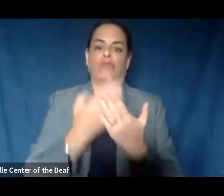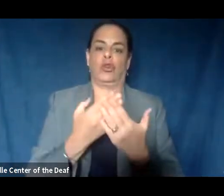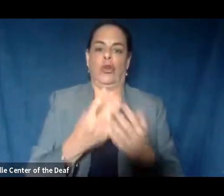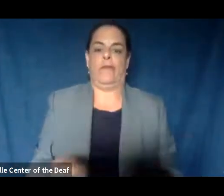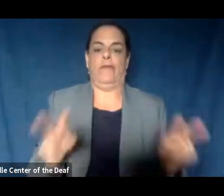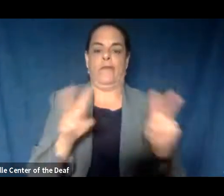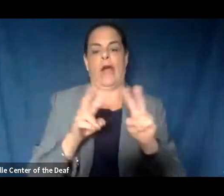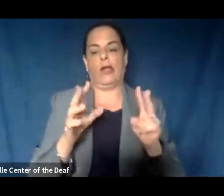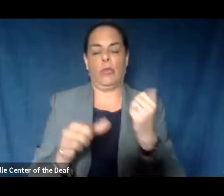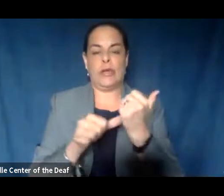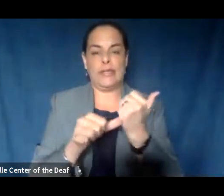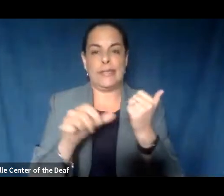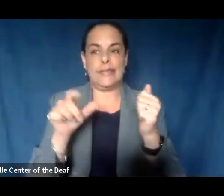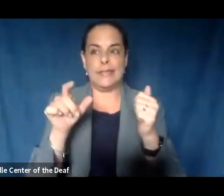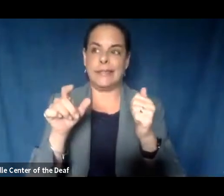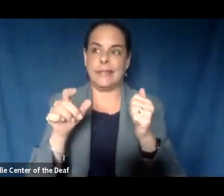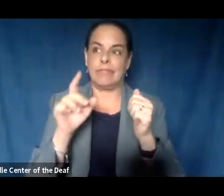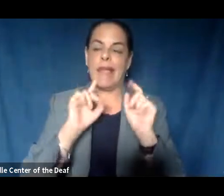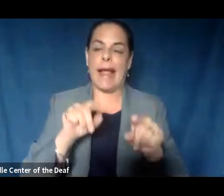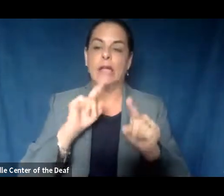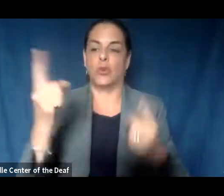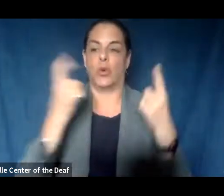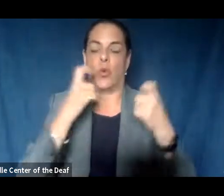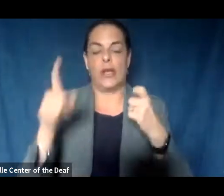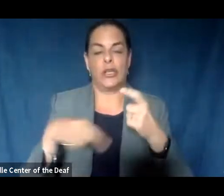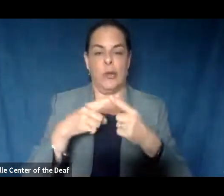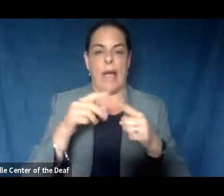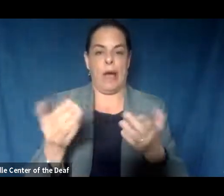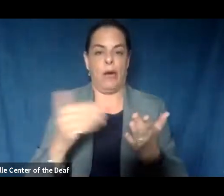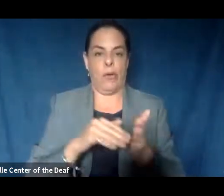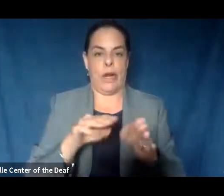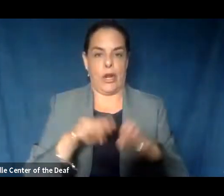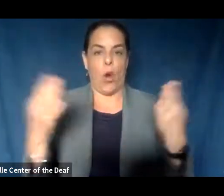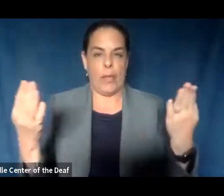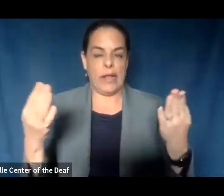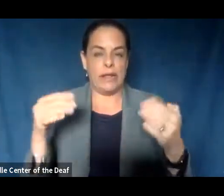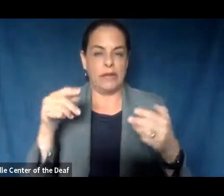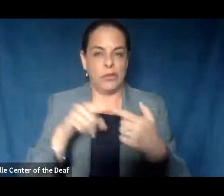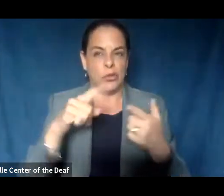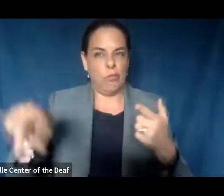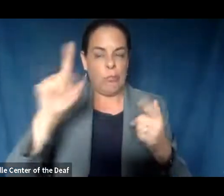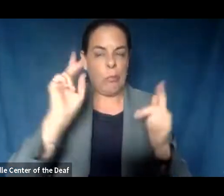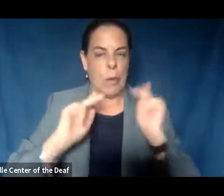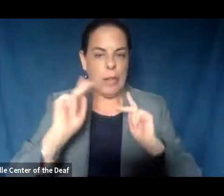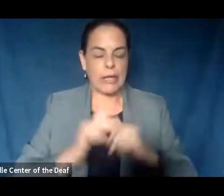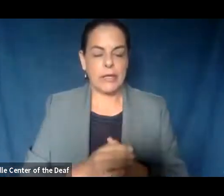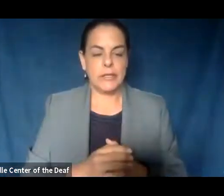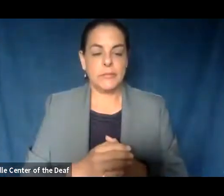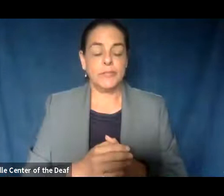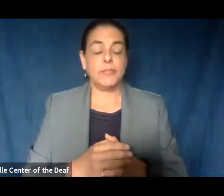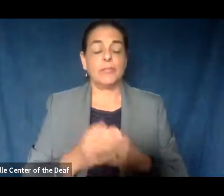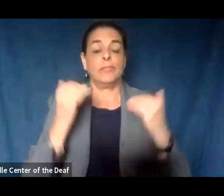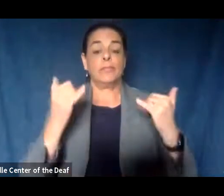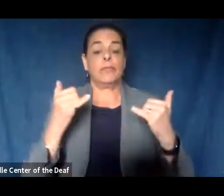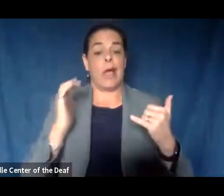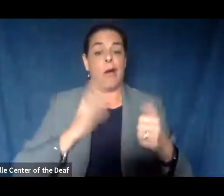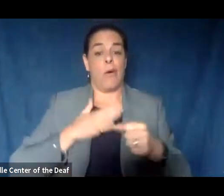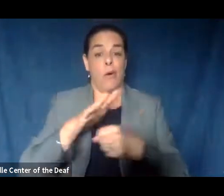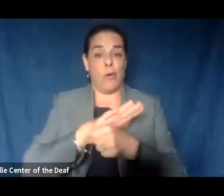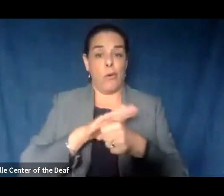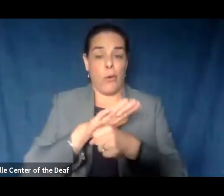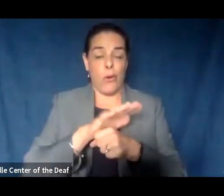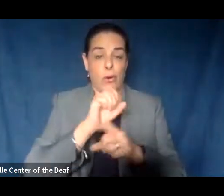questions from the public. Moving on to our local situation. We have 366